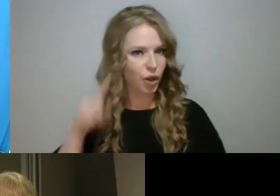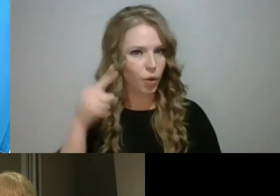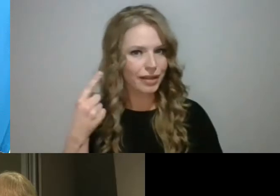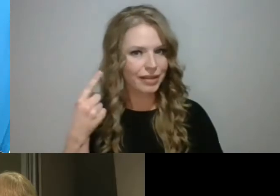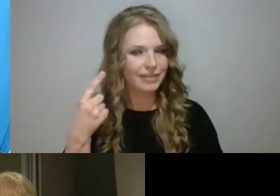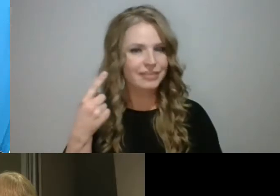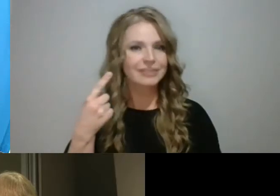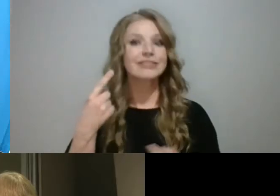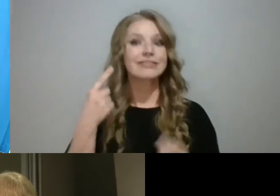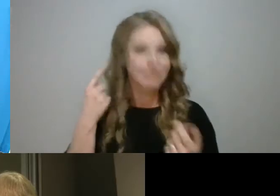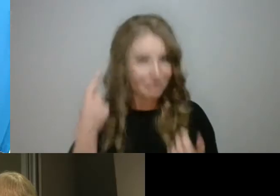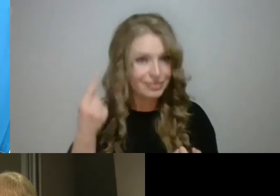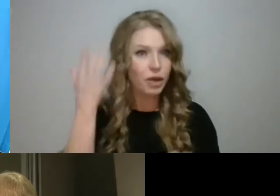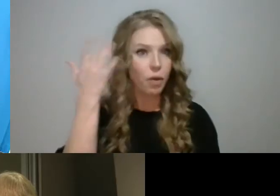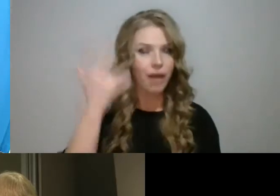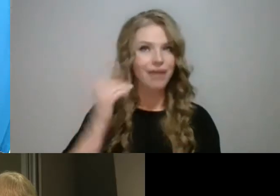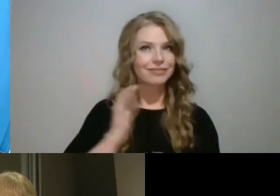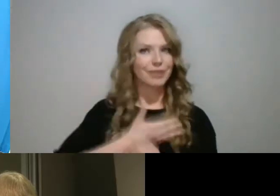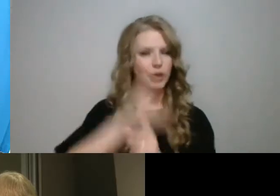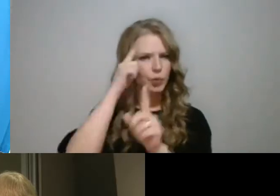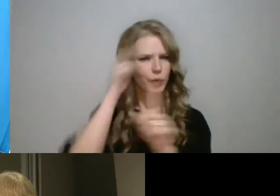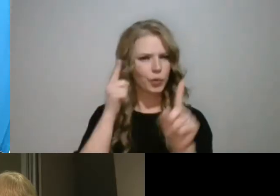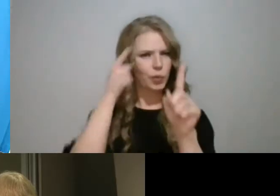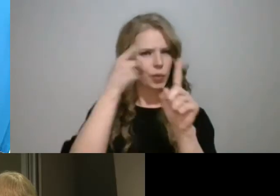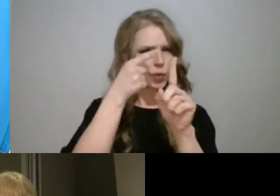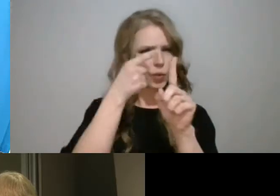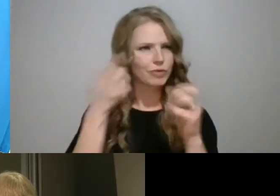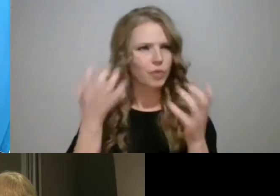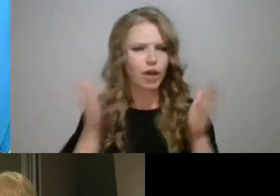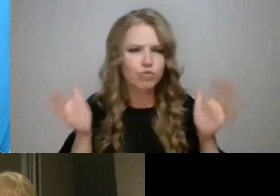involved with that. It was only the physicality of acting.